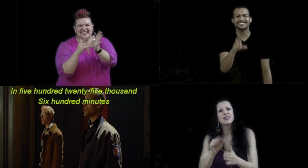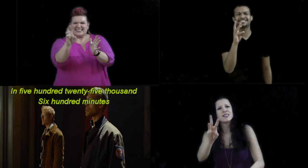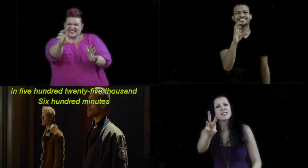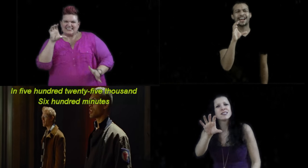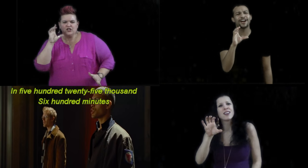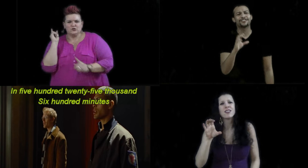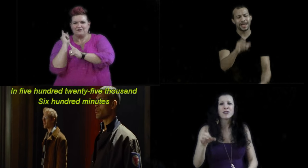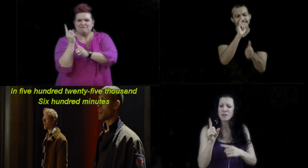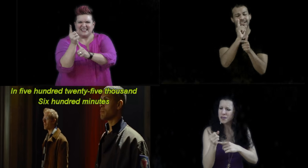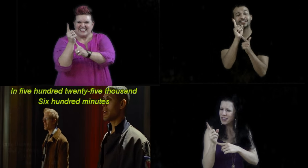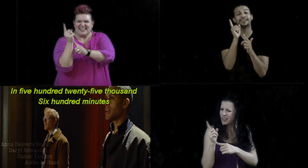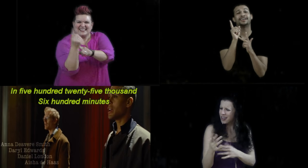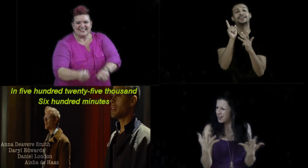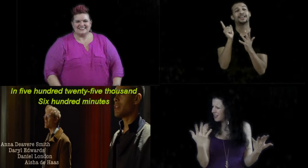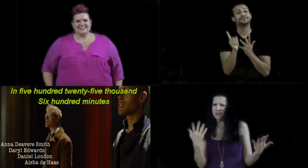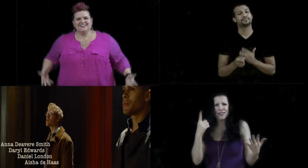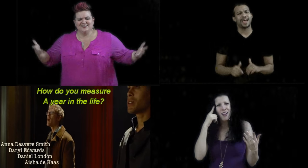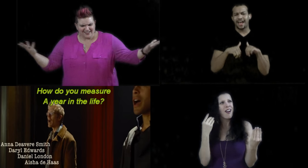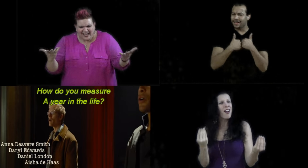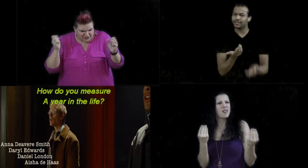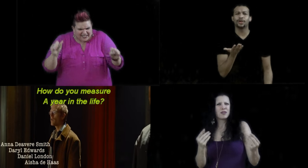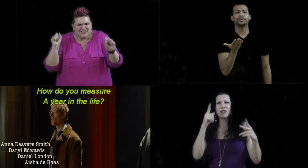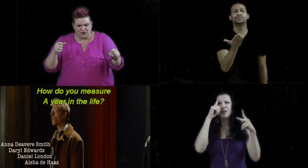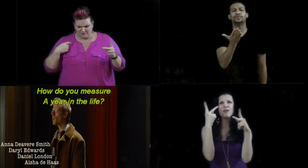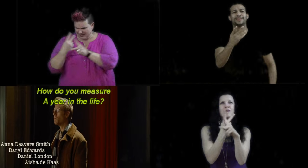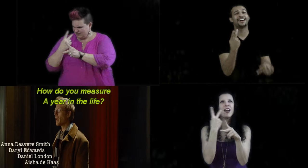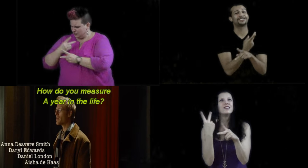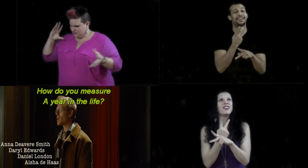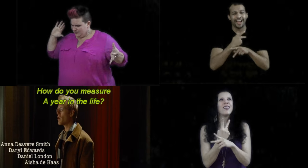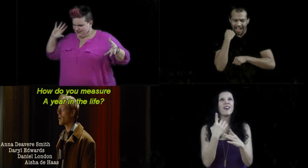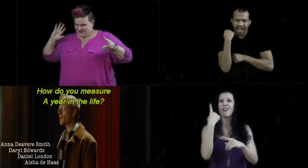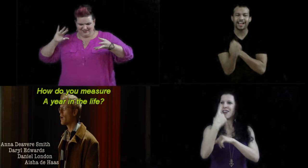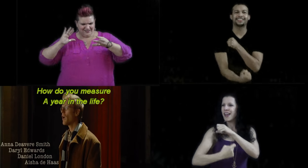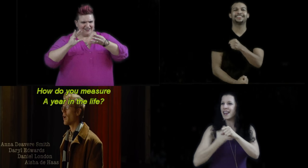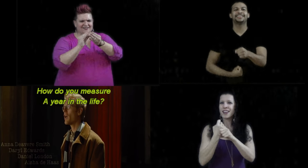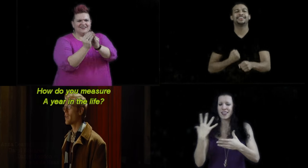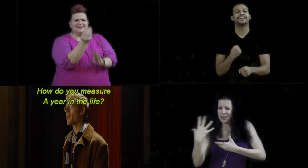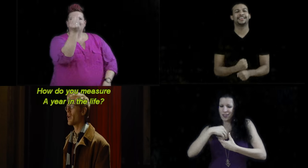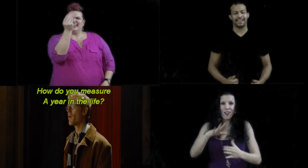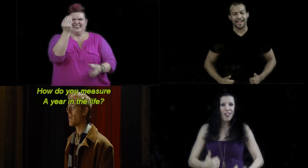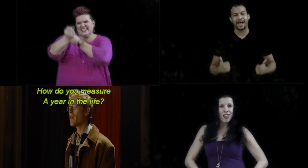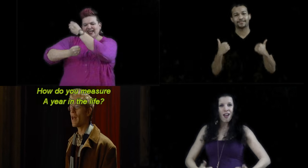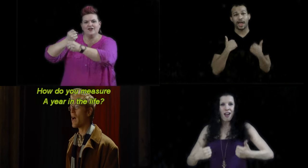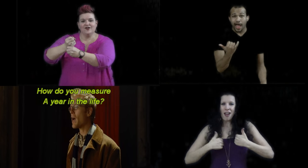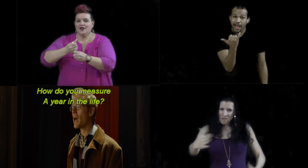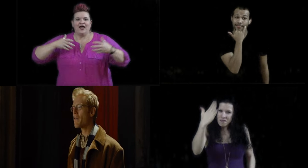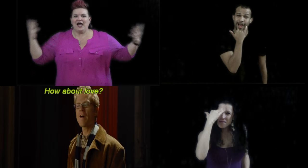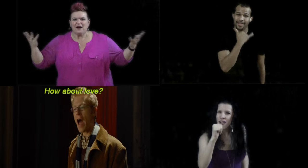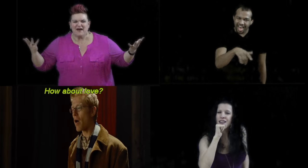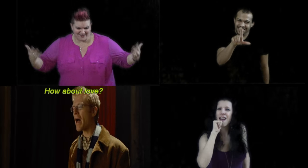,600 minutes, how do you measure a year in the